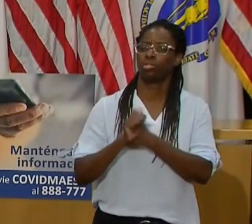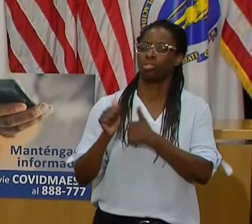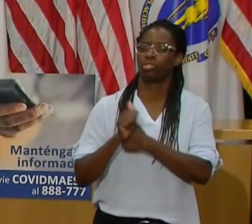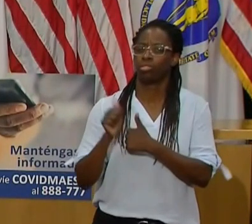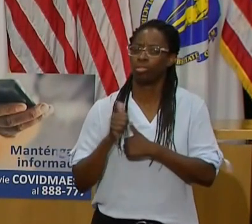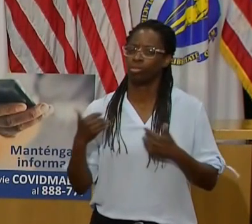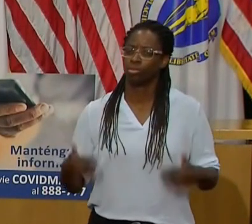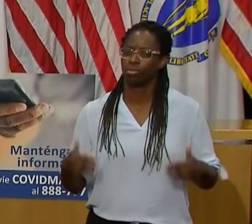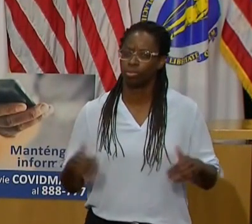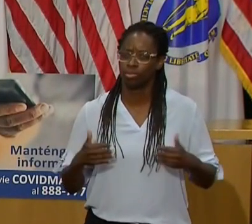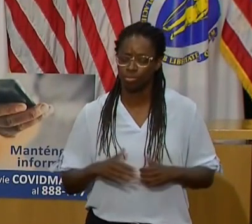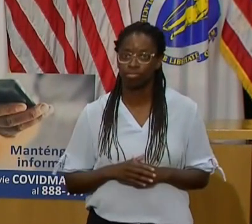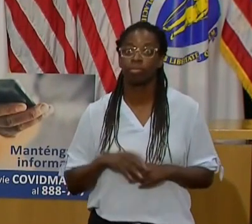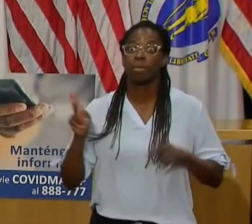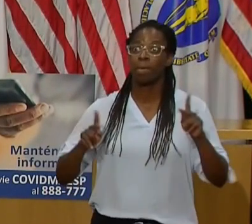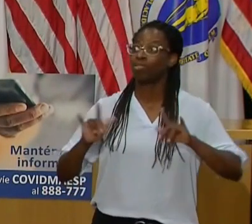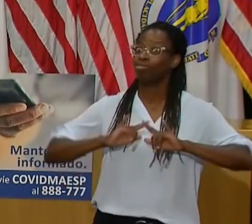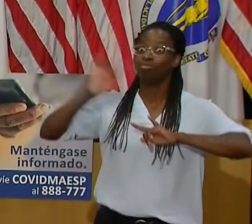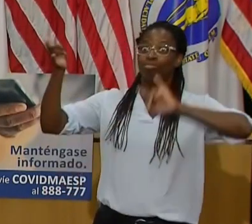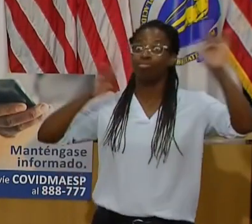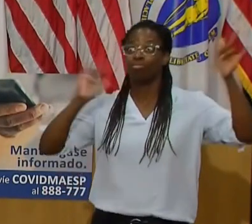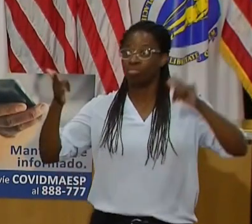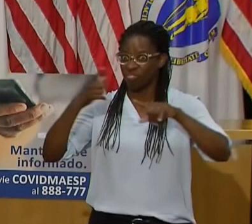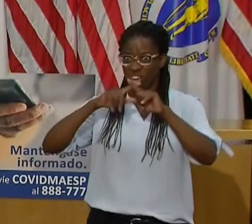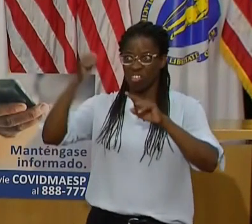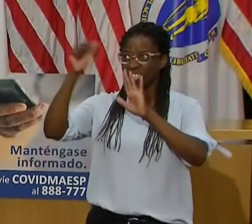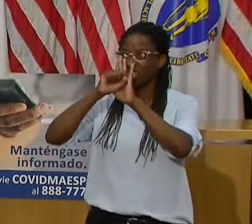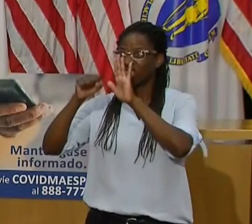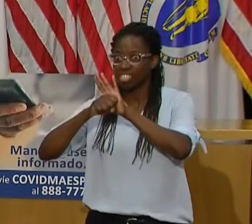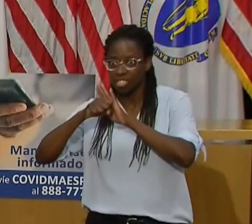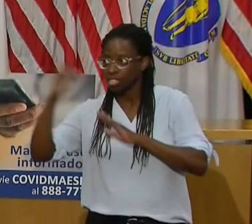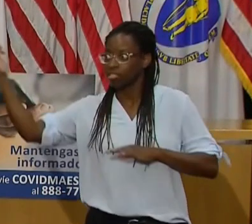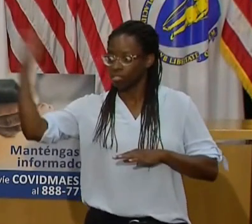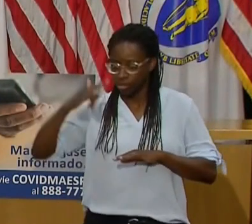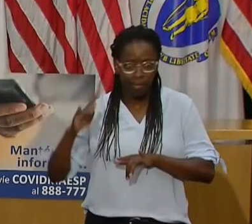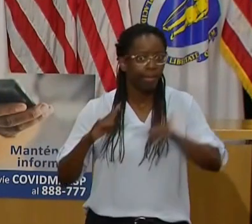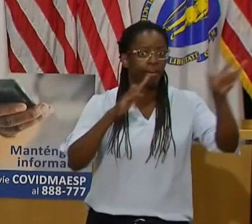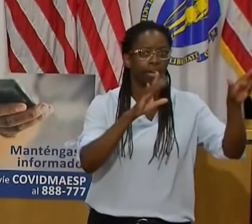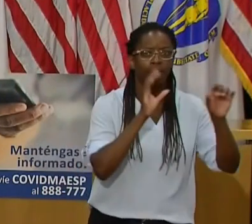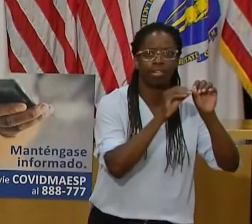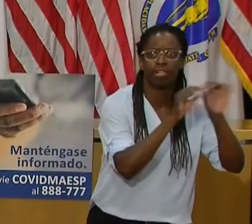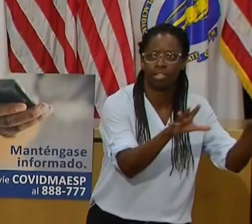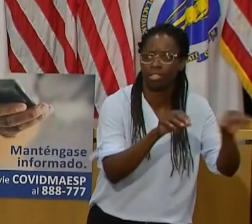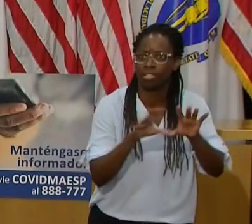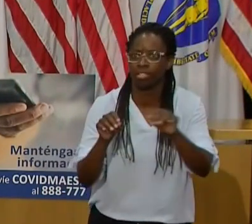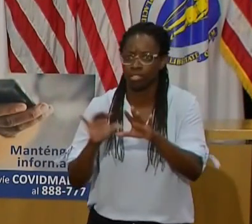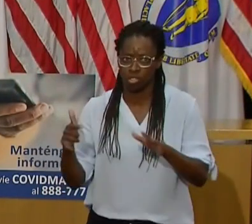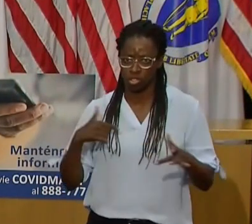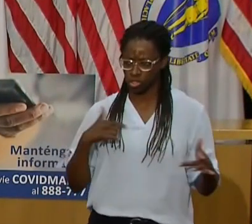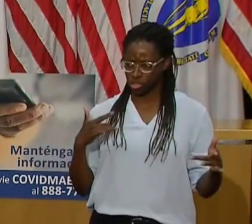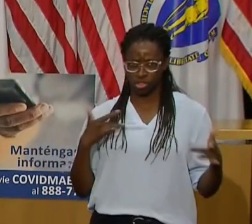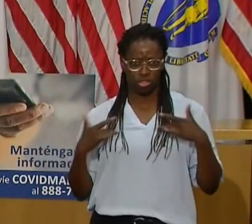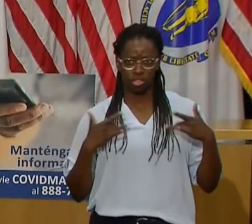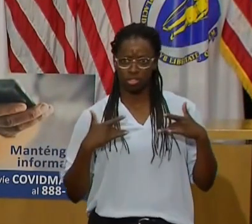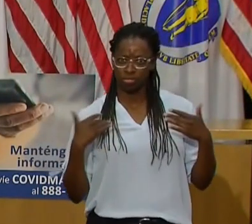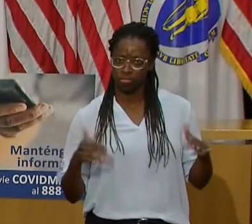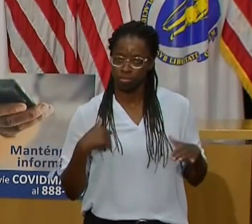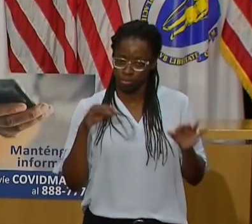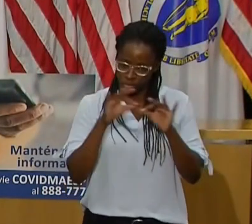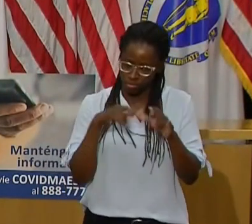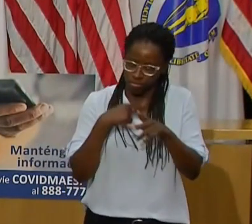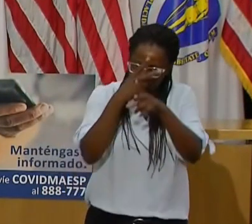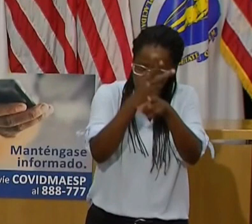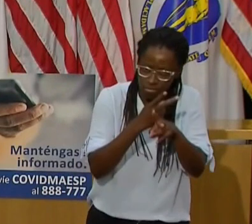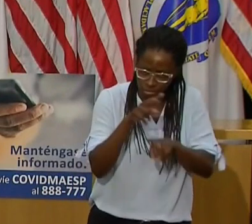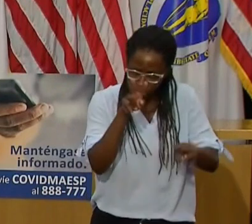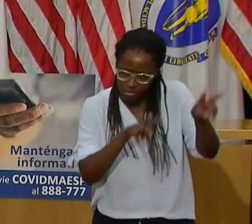such travelers have a responsibility to help the Commonwealth keep transmission levels as low as possible. Complying with the travel order is